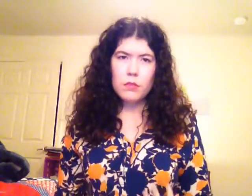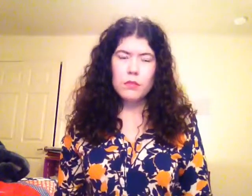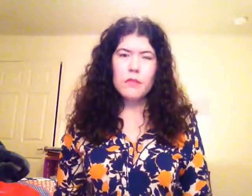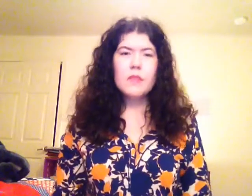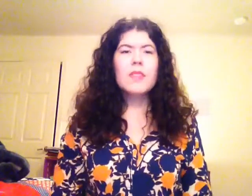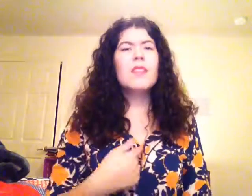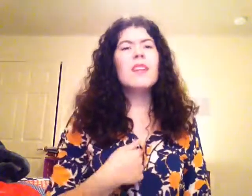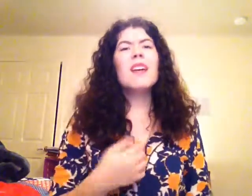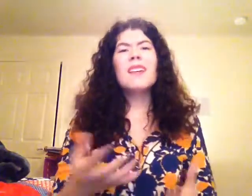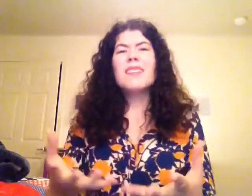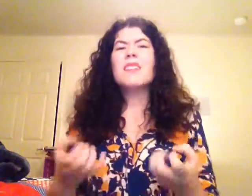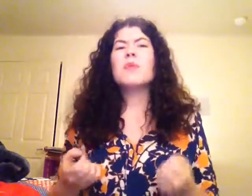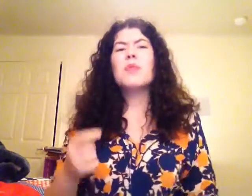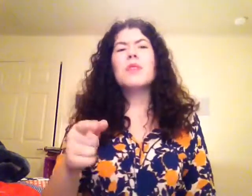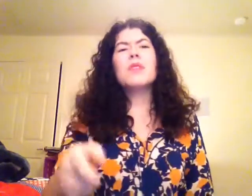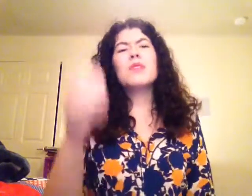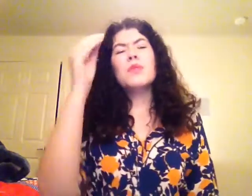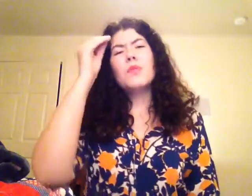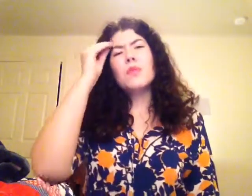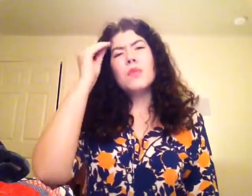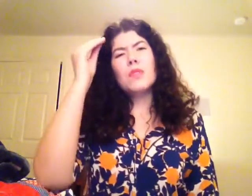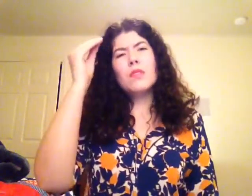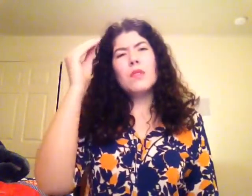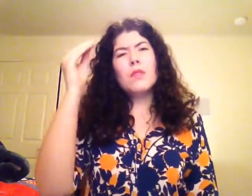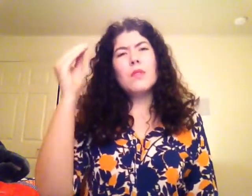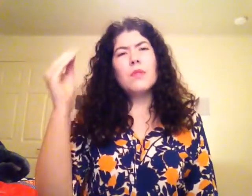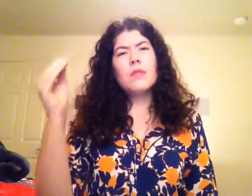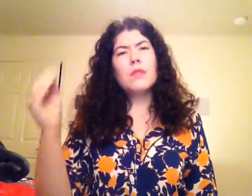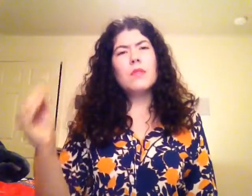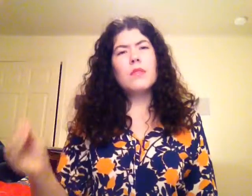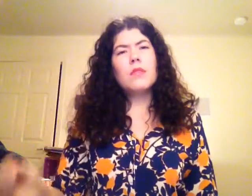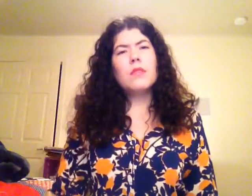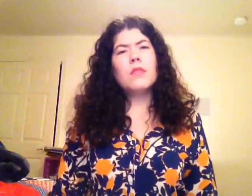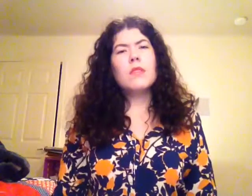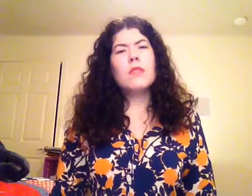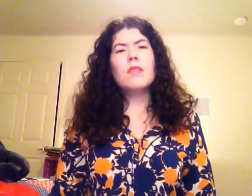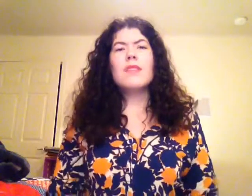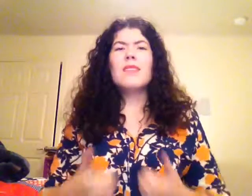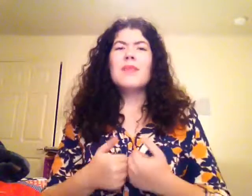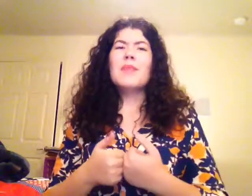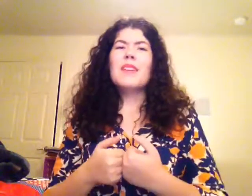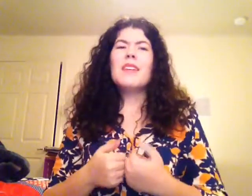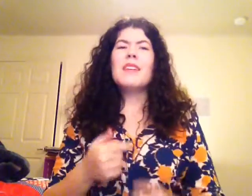I just wanted you to know I